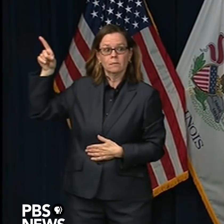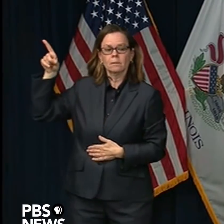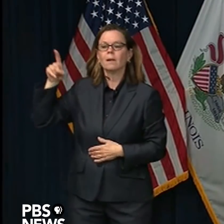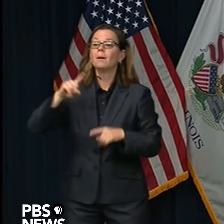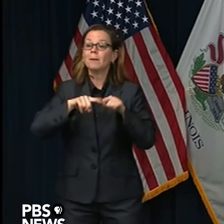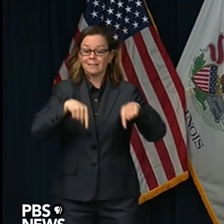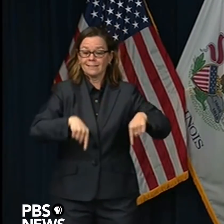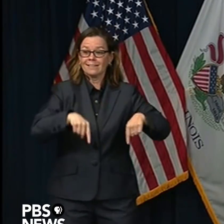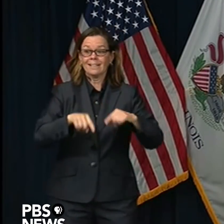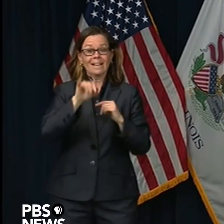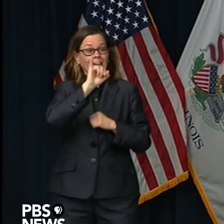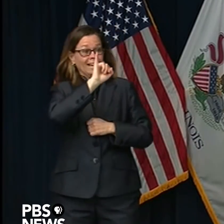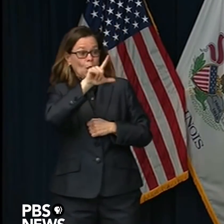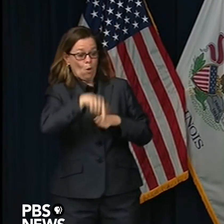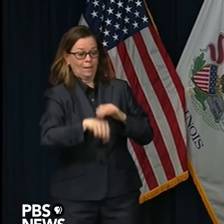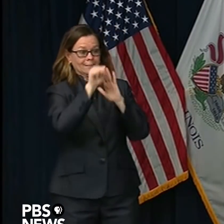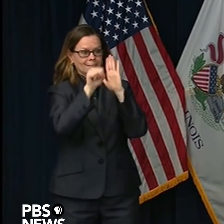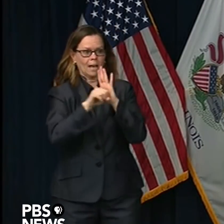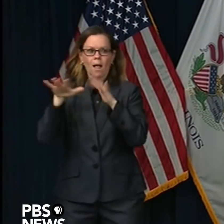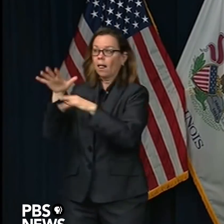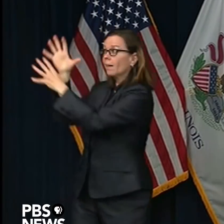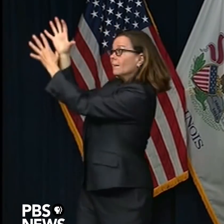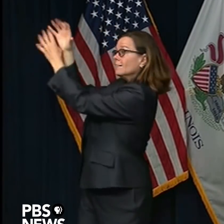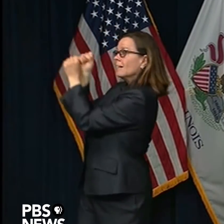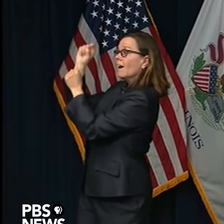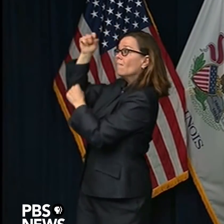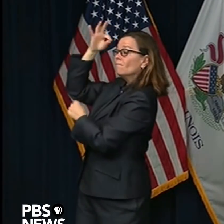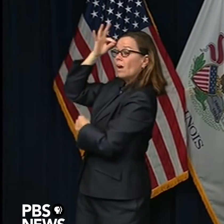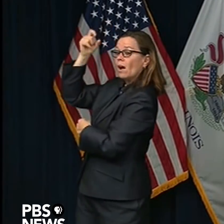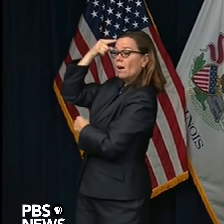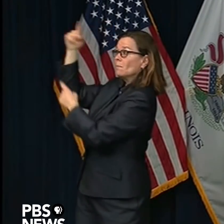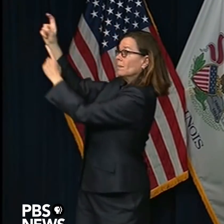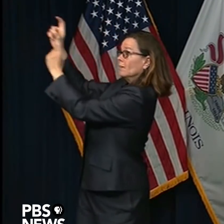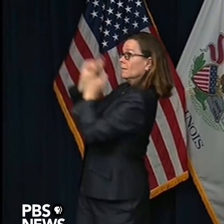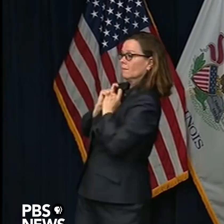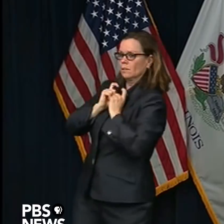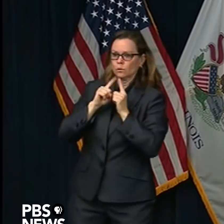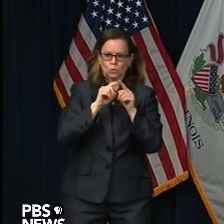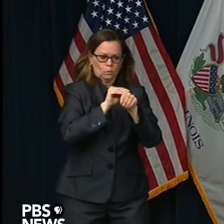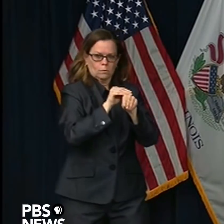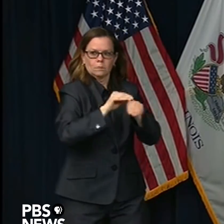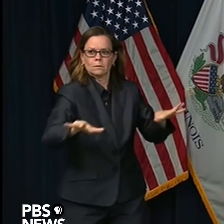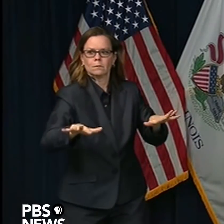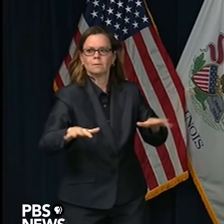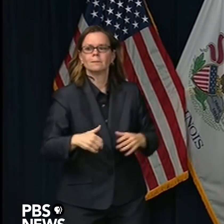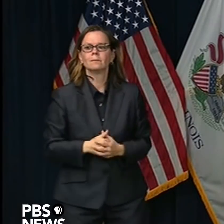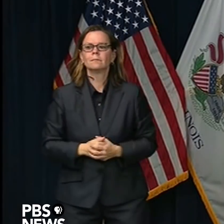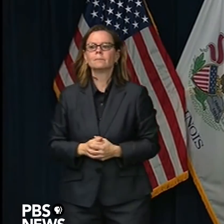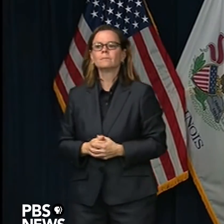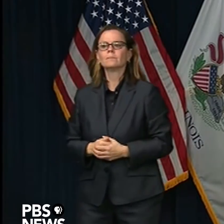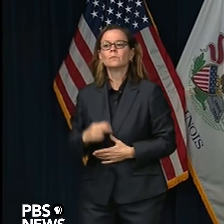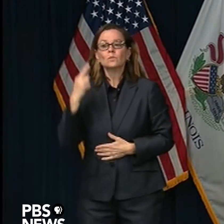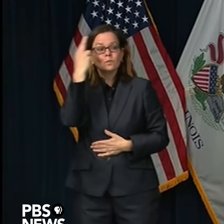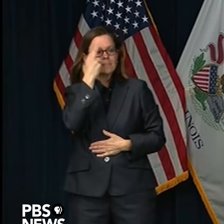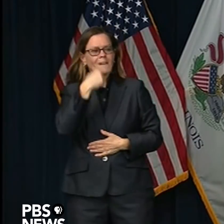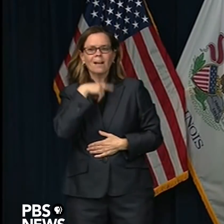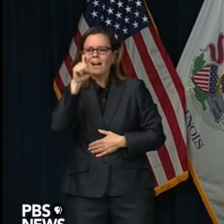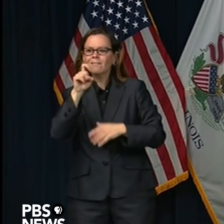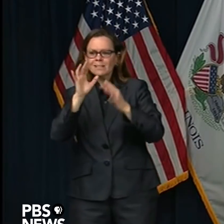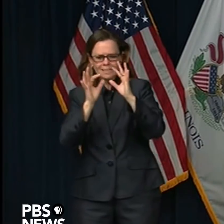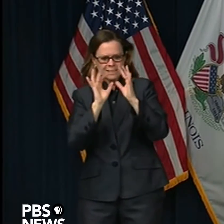that. That's not just something you can add on to your existing system. So we've hired the necessary personnel. We've hired the outside